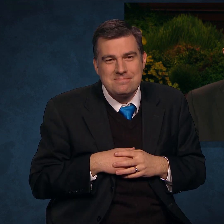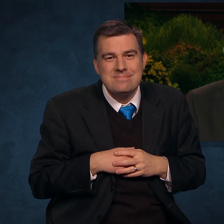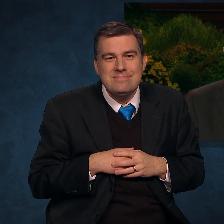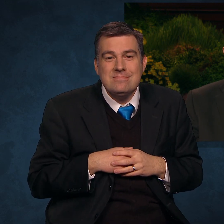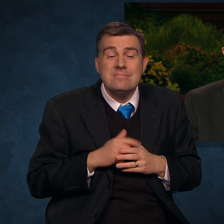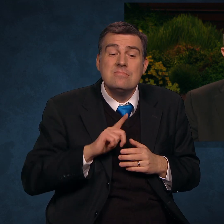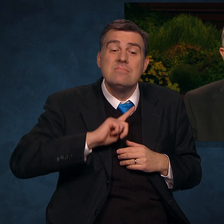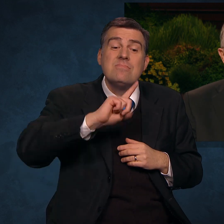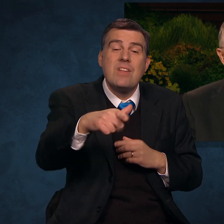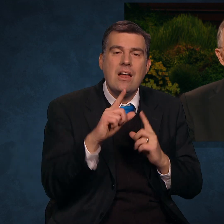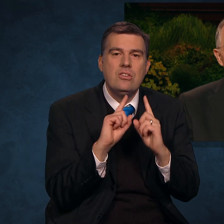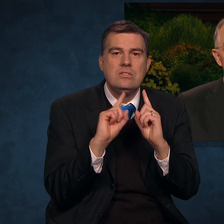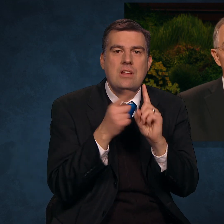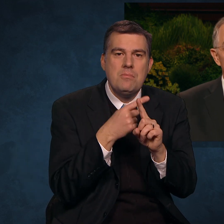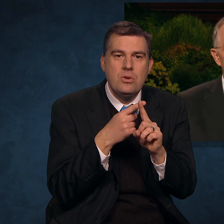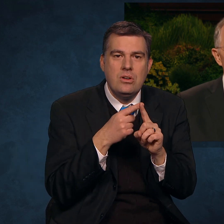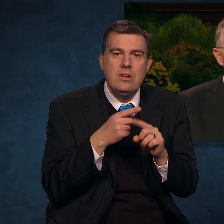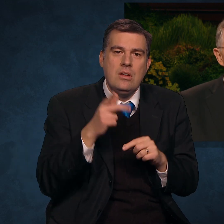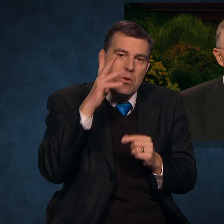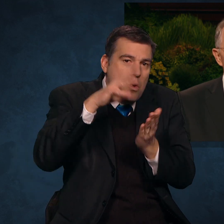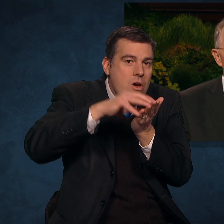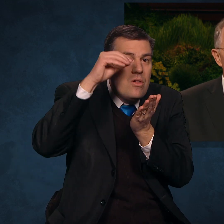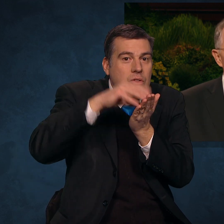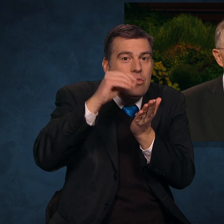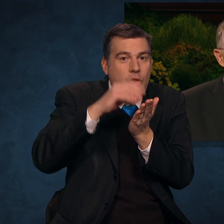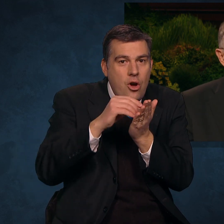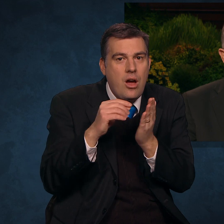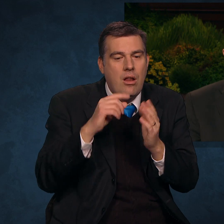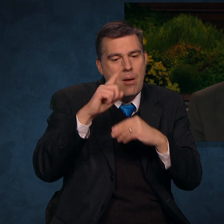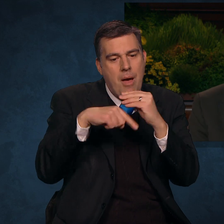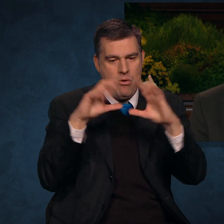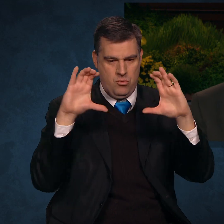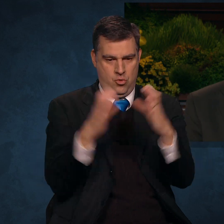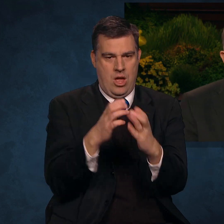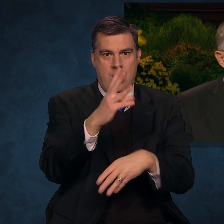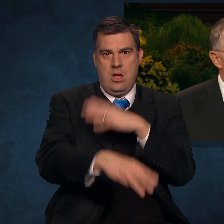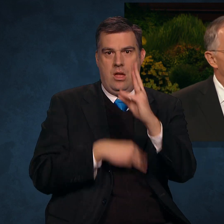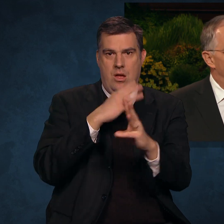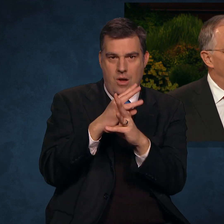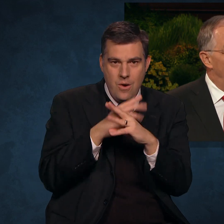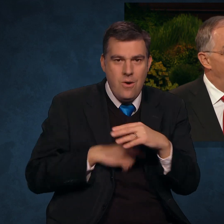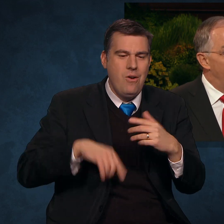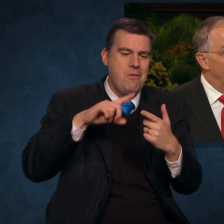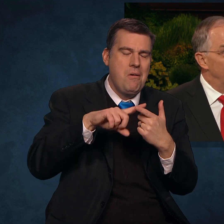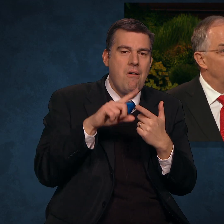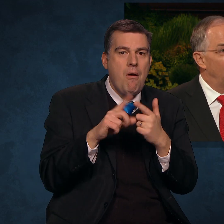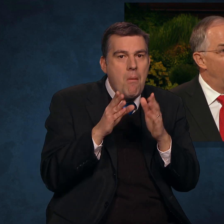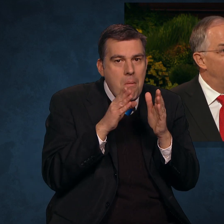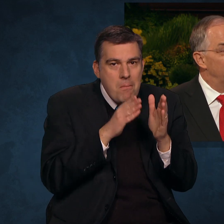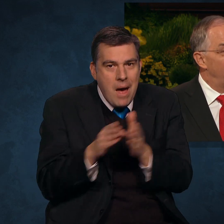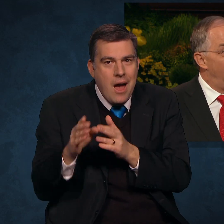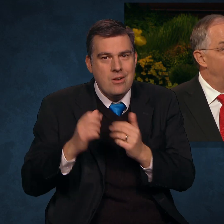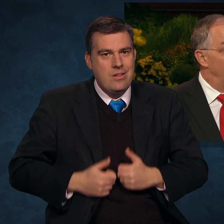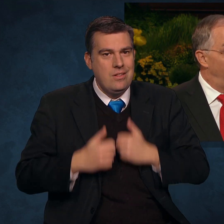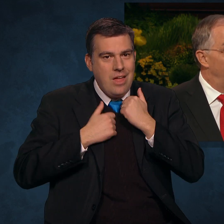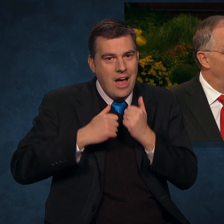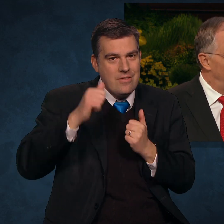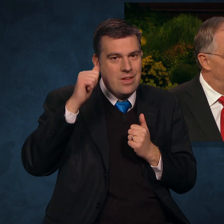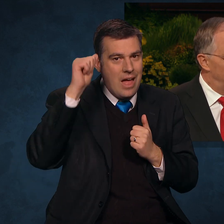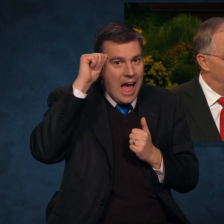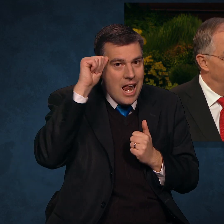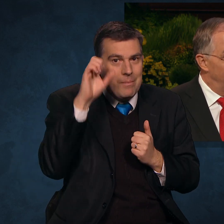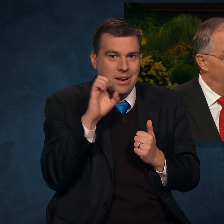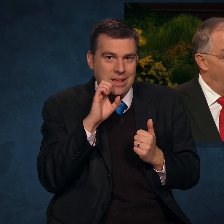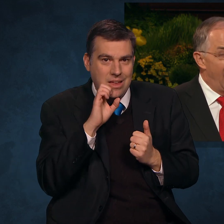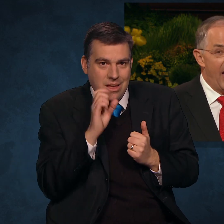Later in the temple, you will learn more about the creation of the world, about the patterns in the lives of Adam and